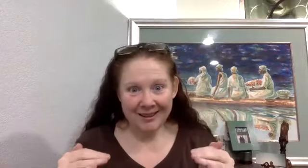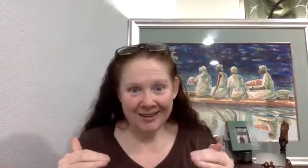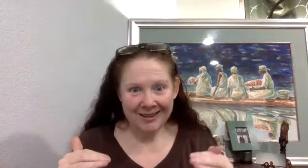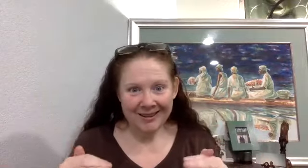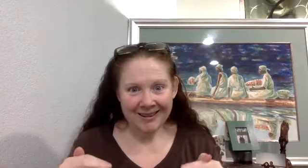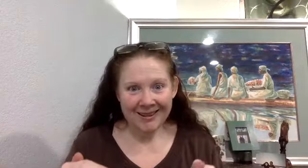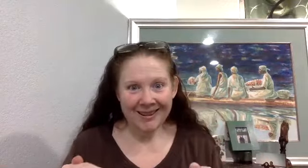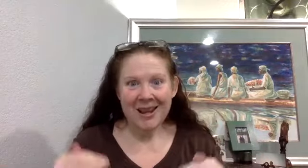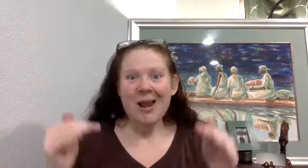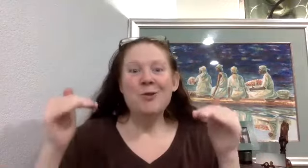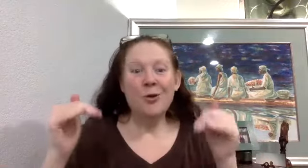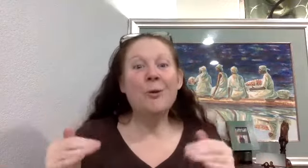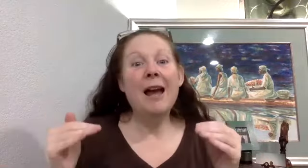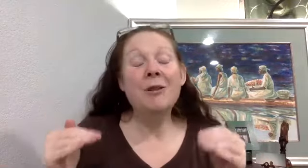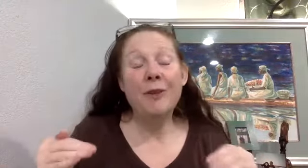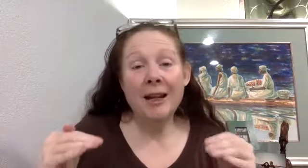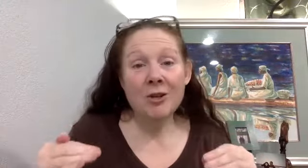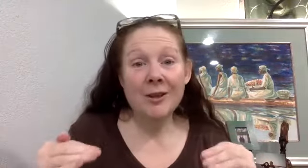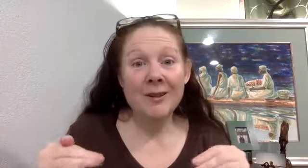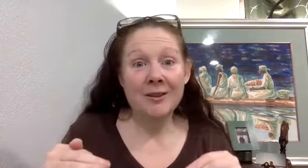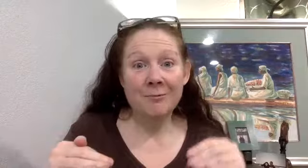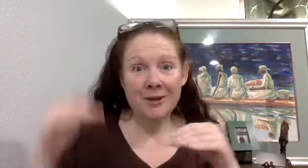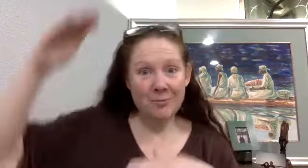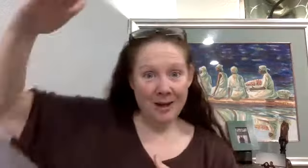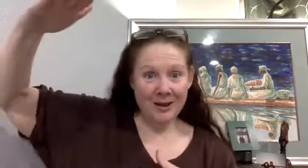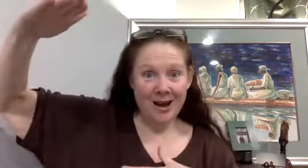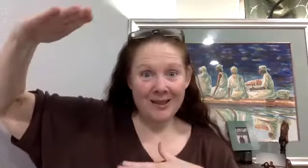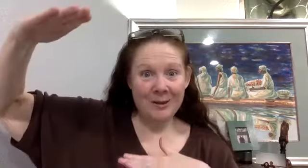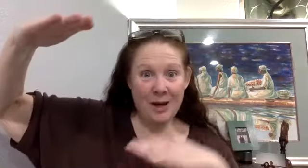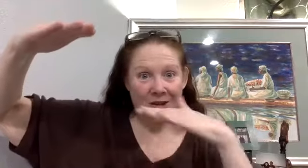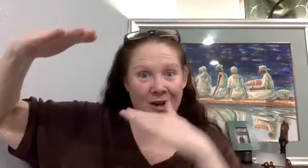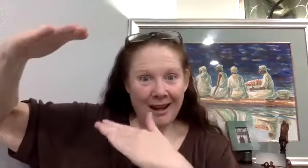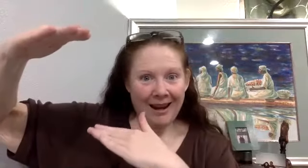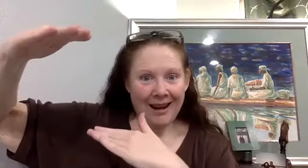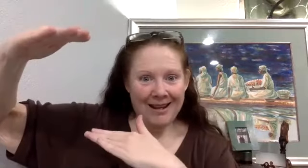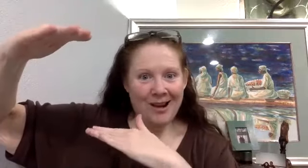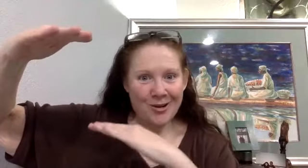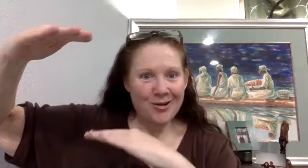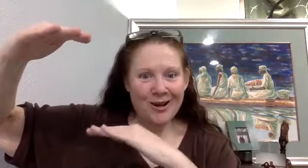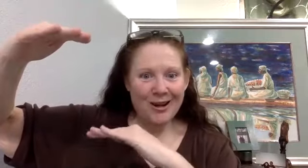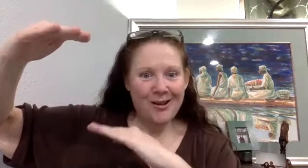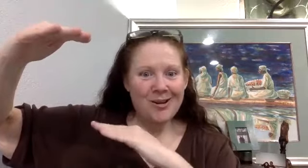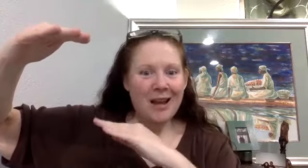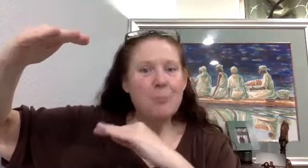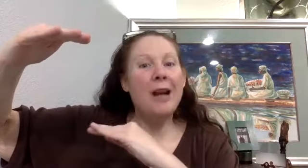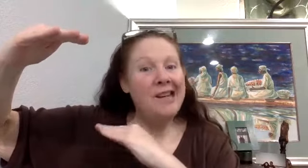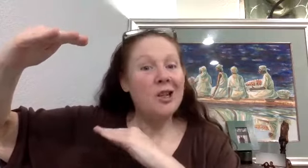nor do we have the financial incentive. Western medicine costs this much and natural, you know, more ancient